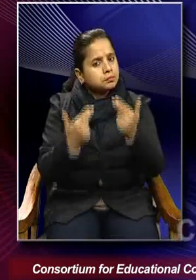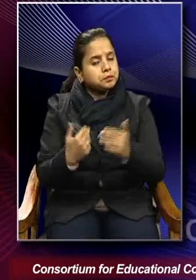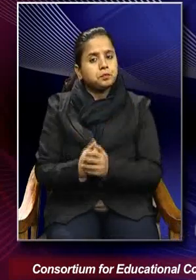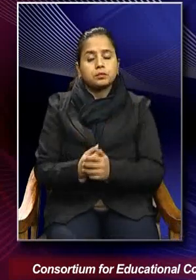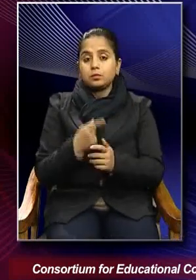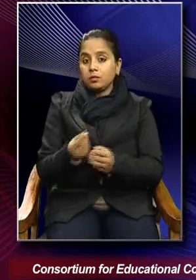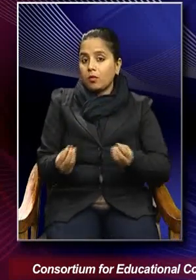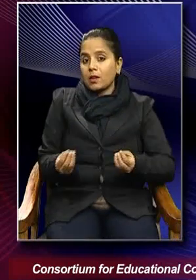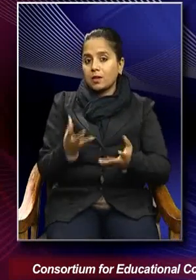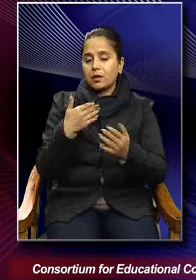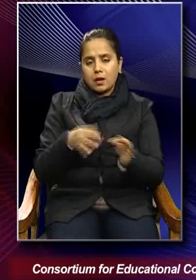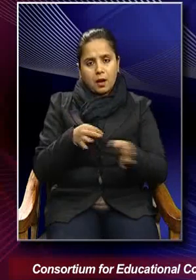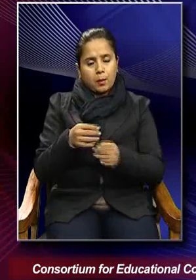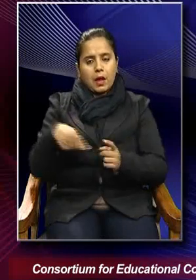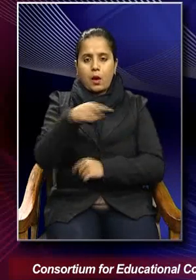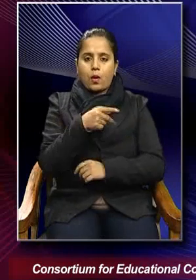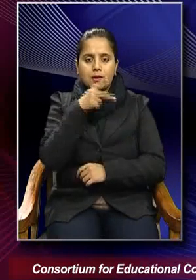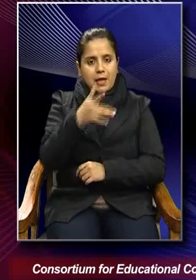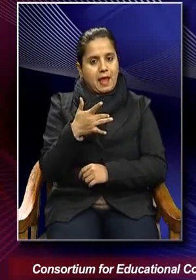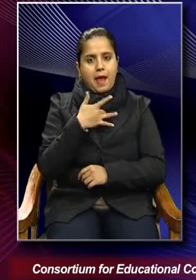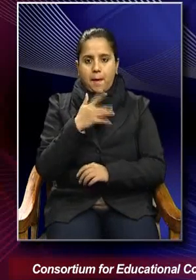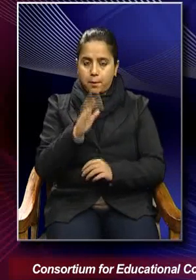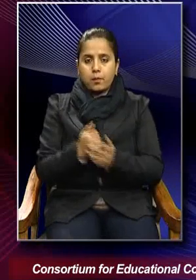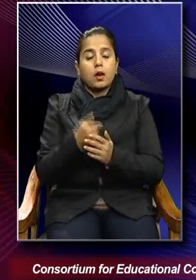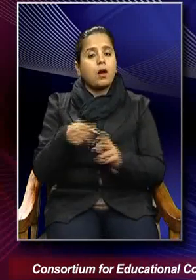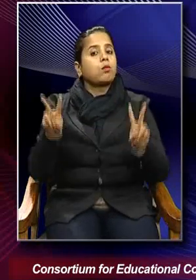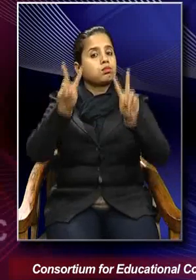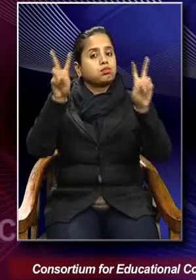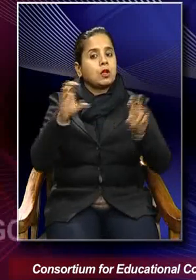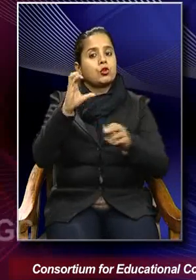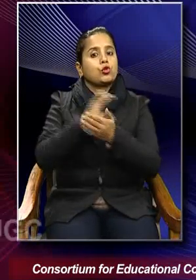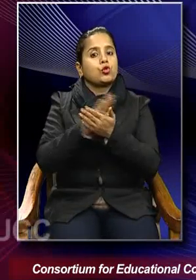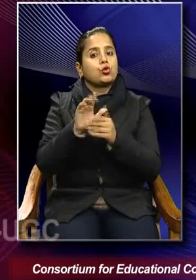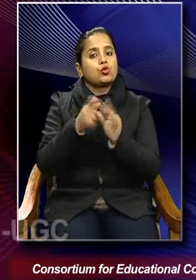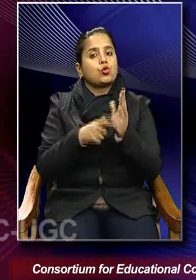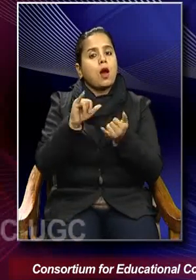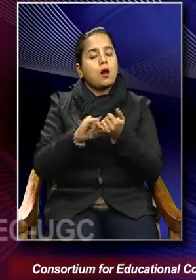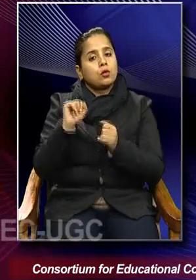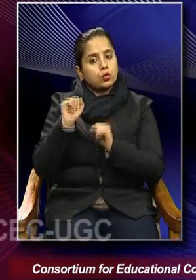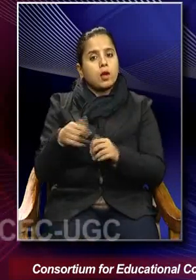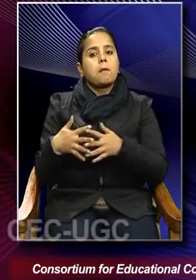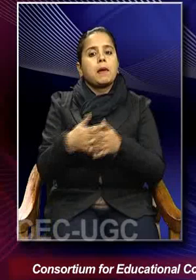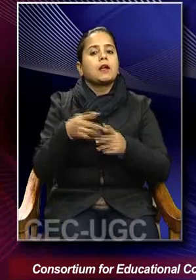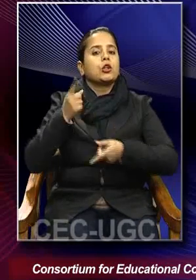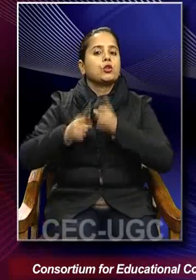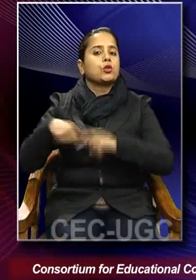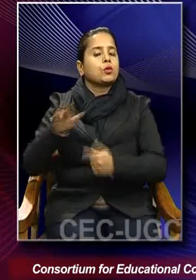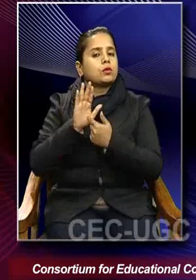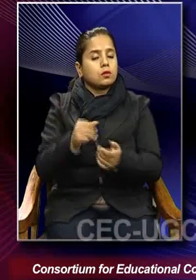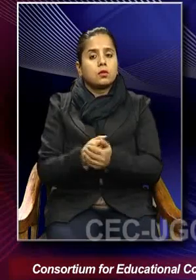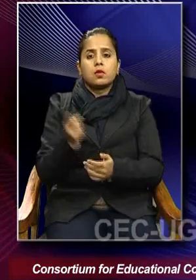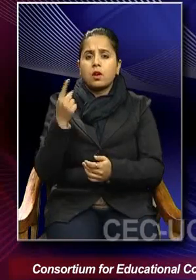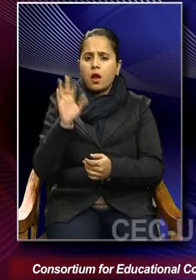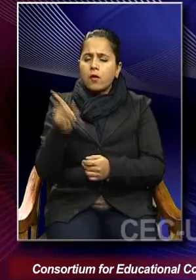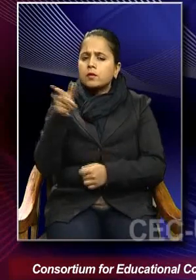to begin with, one can say, and I am quoting Charles Smear here, the American historian. And he has